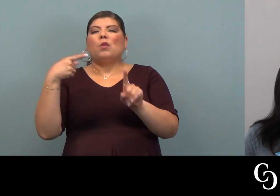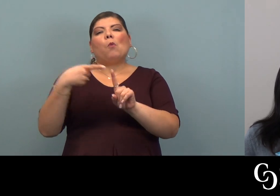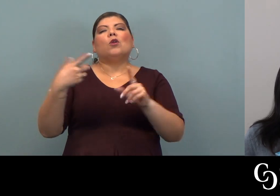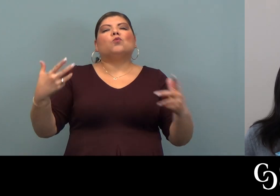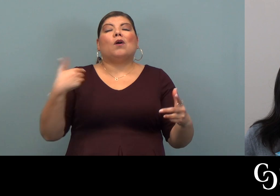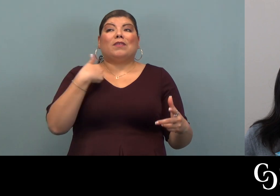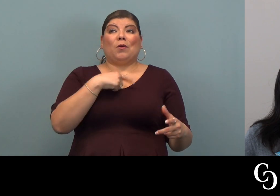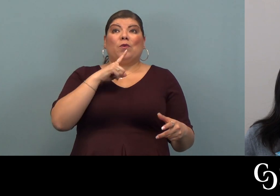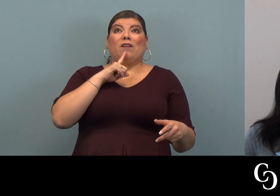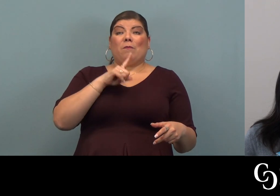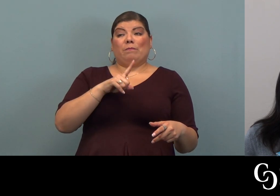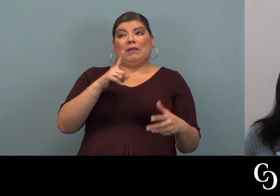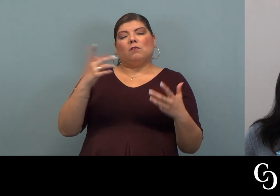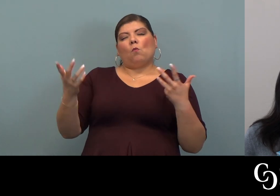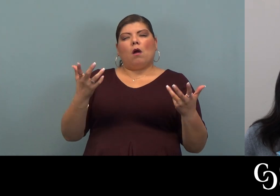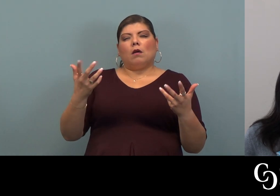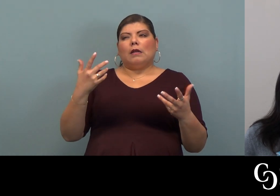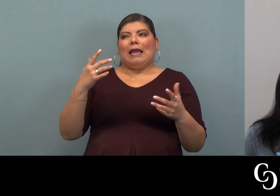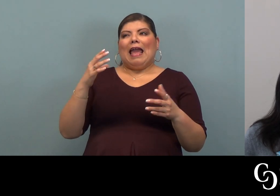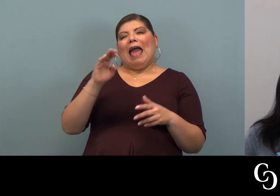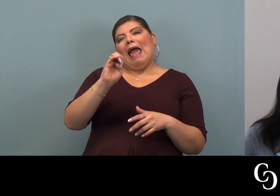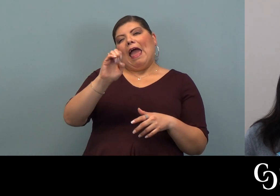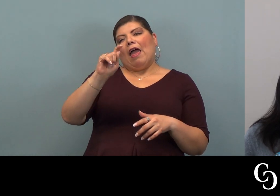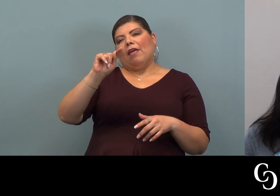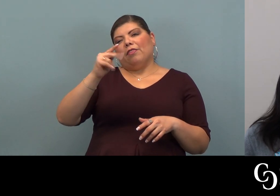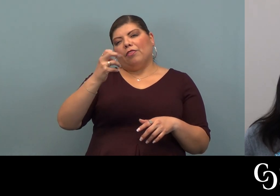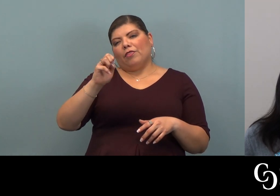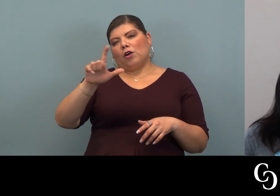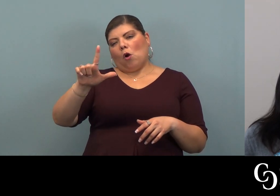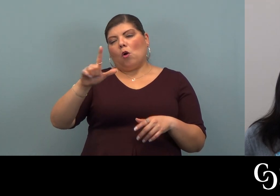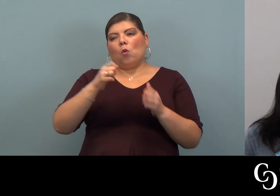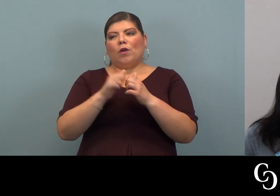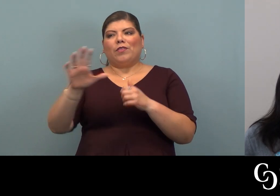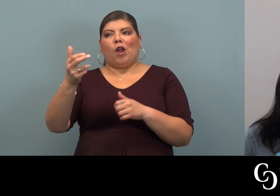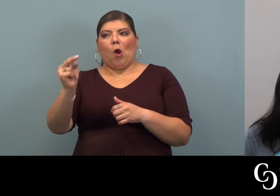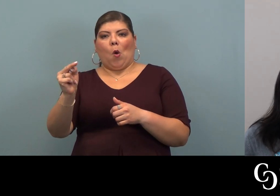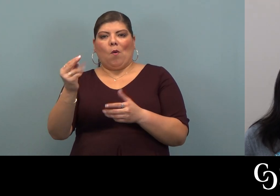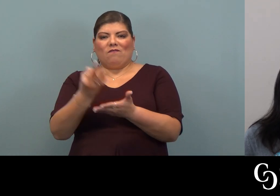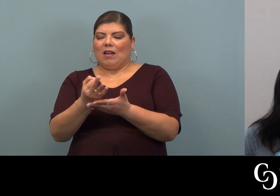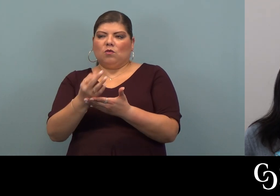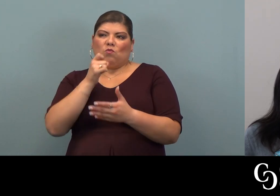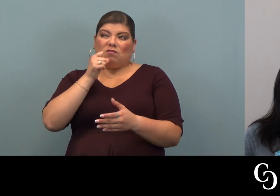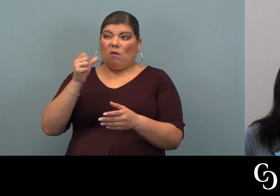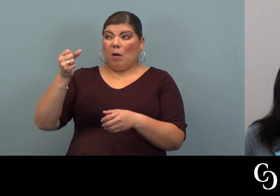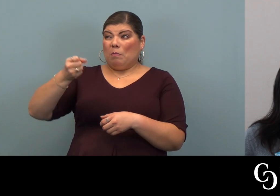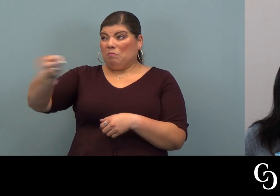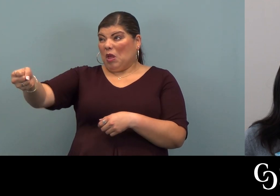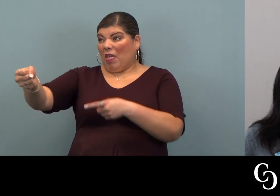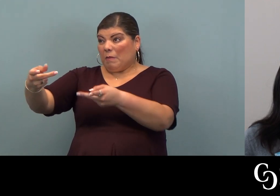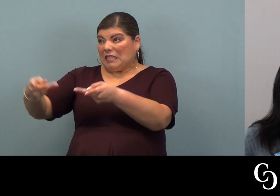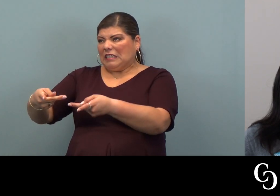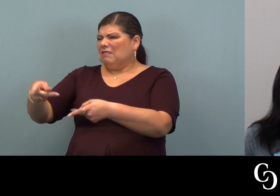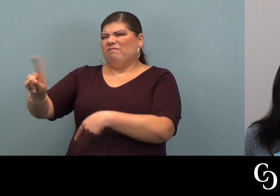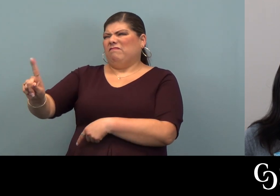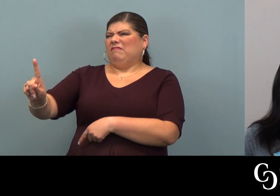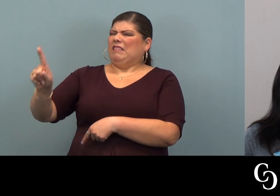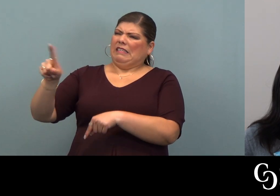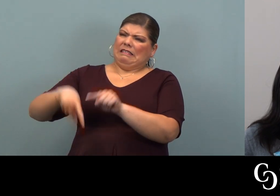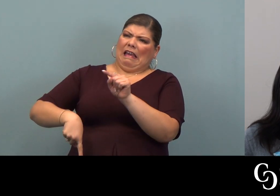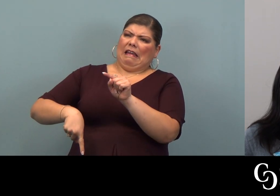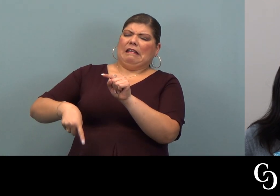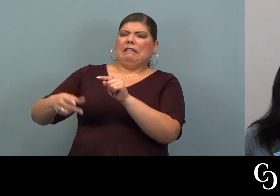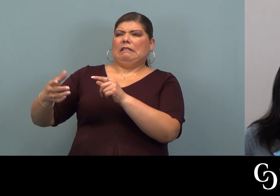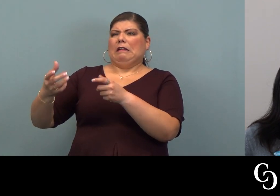is, we want to make sure that we're being ethical with their own finances, right? We don't want to make, put people in a position where